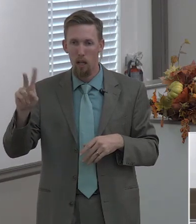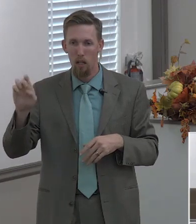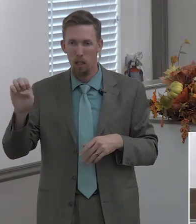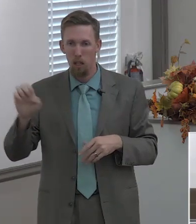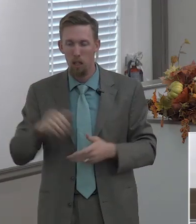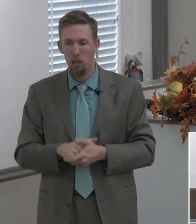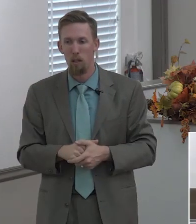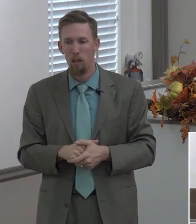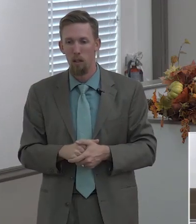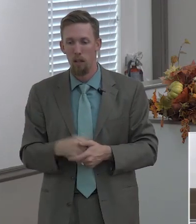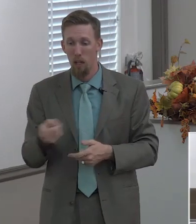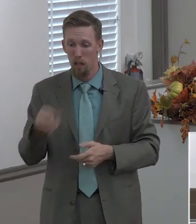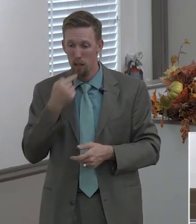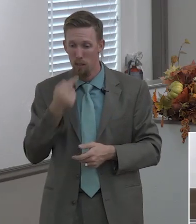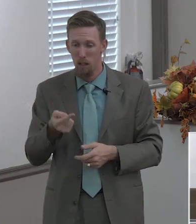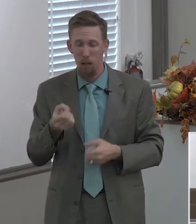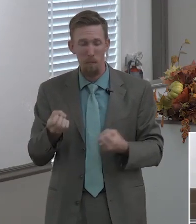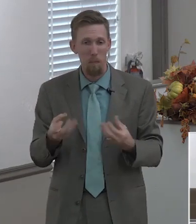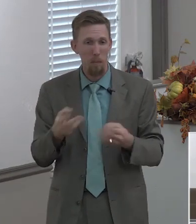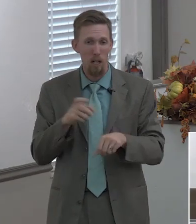my life for your will